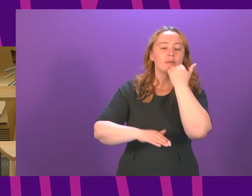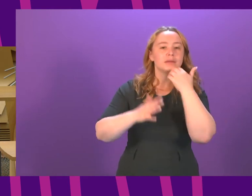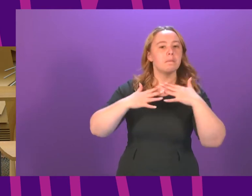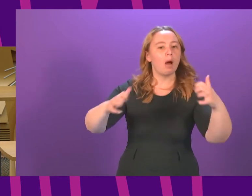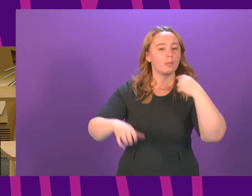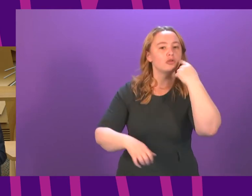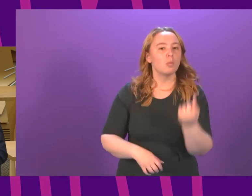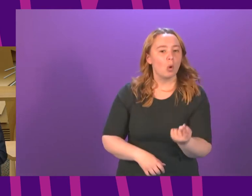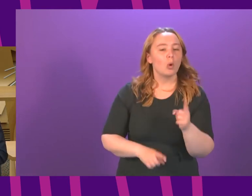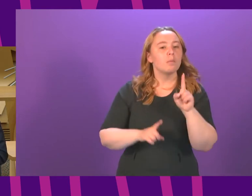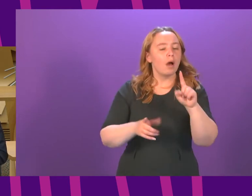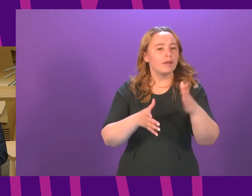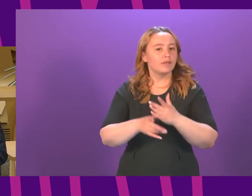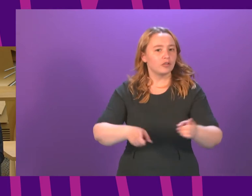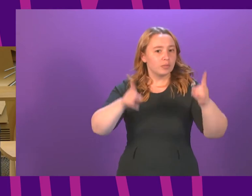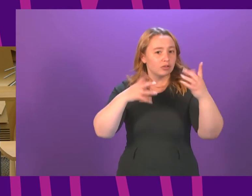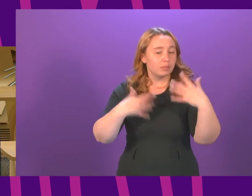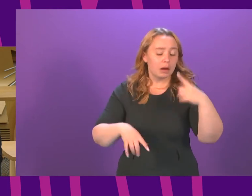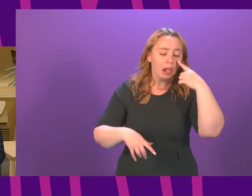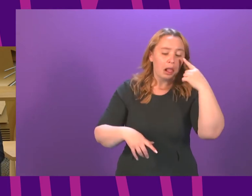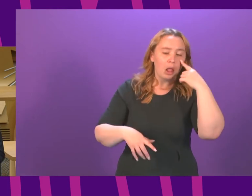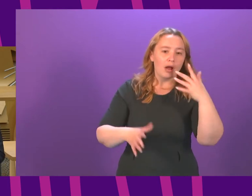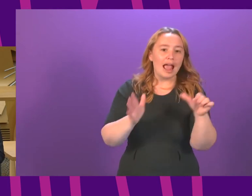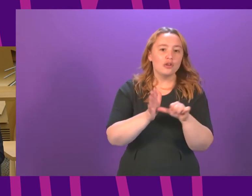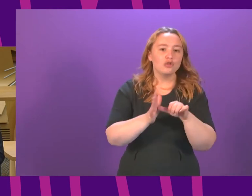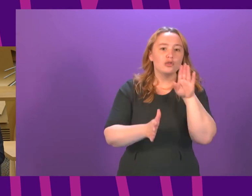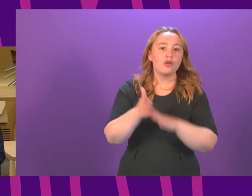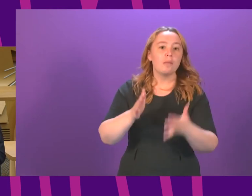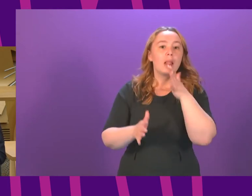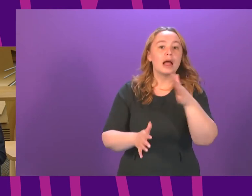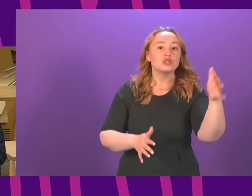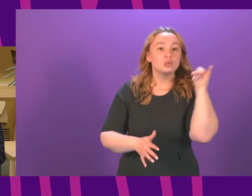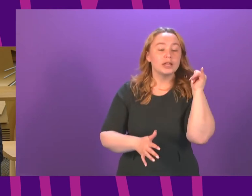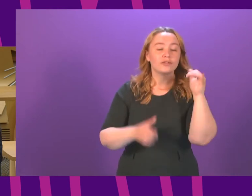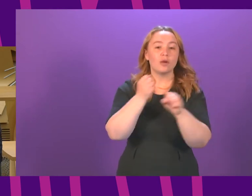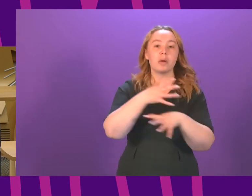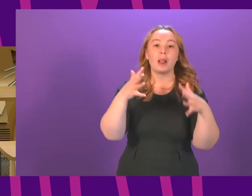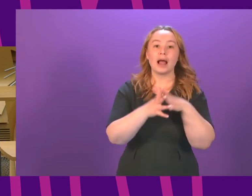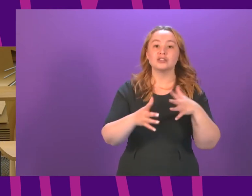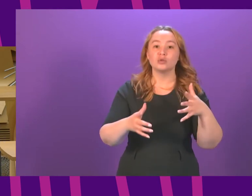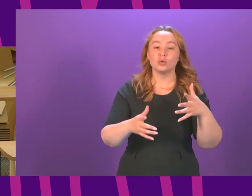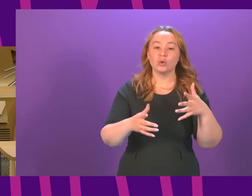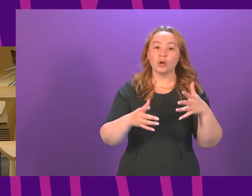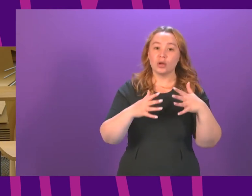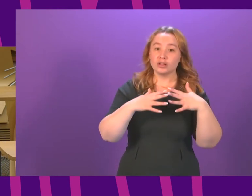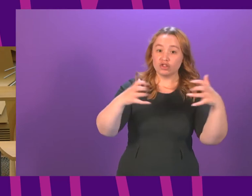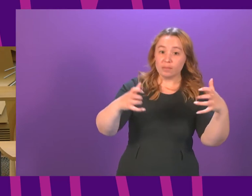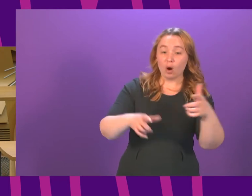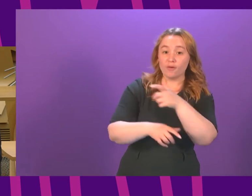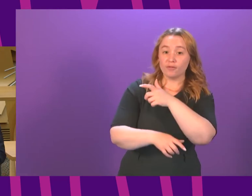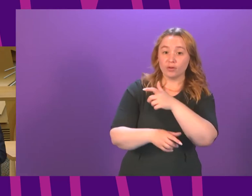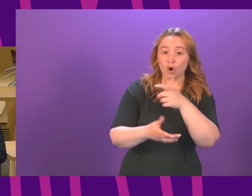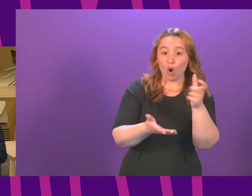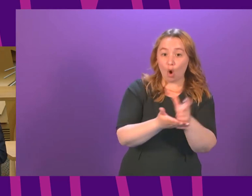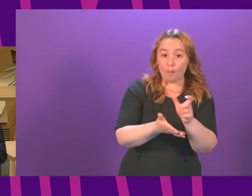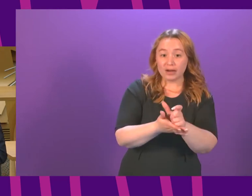has the First Minister looked into the issues that I raised last week from the Glasgow Chambers of Commerce, for example, that said funding promised has not been